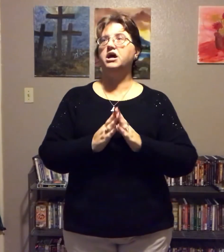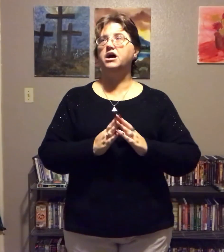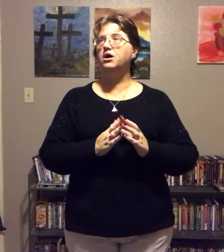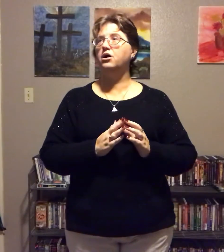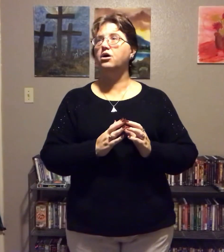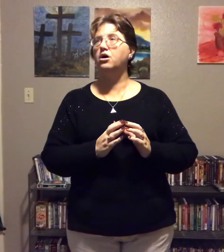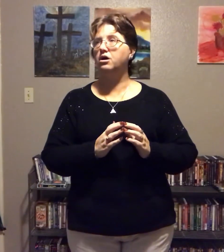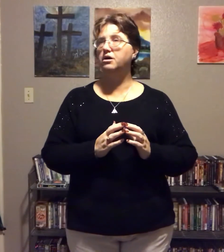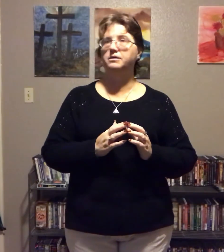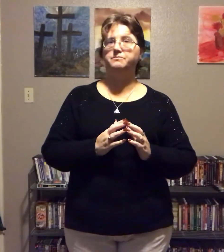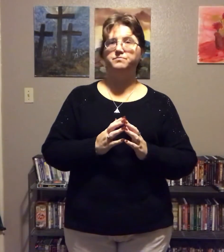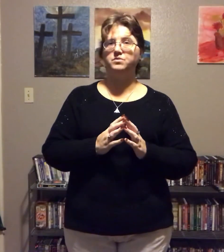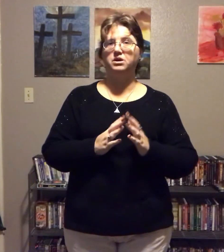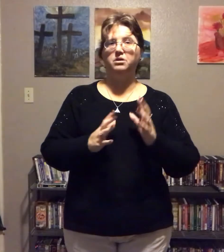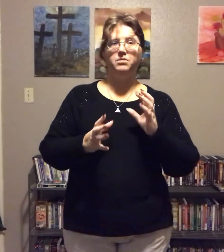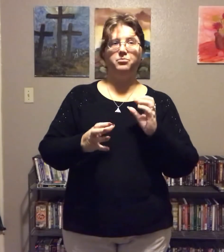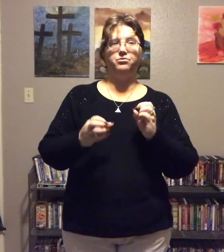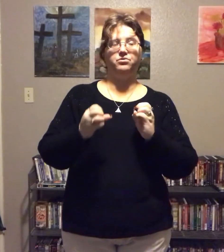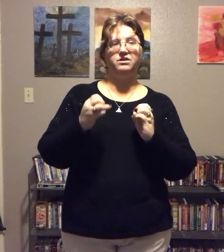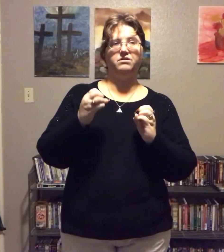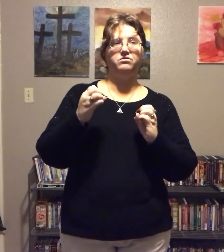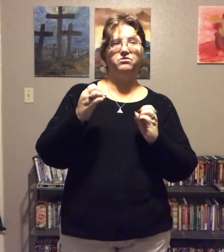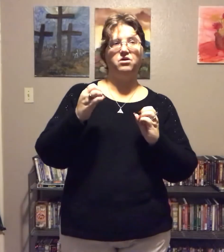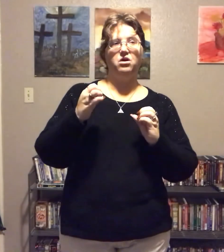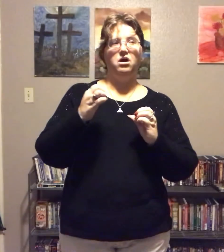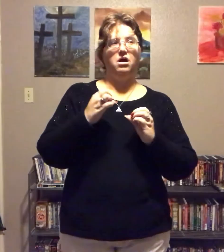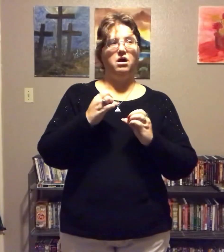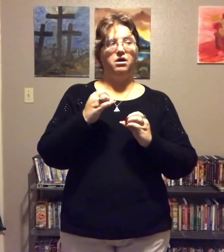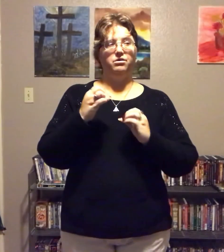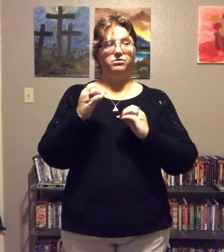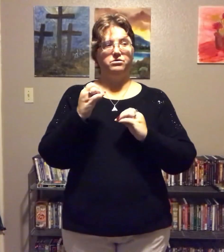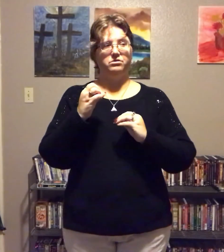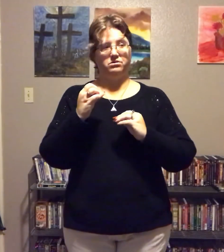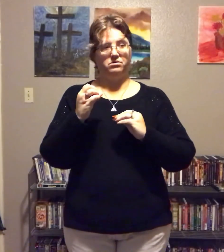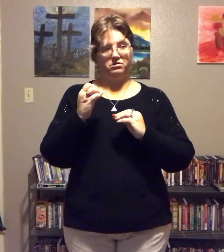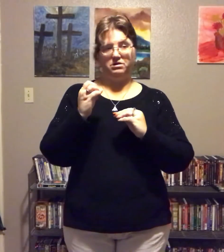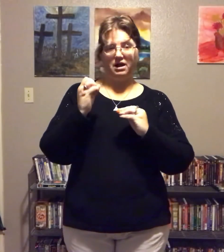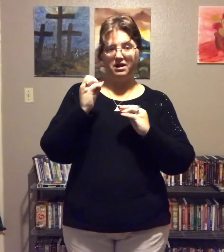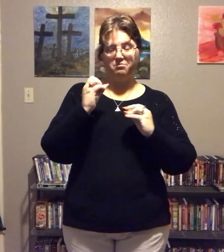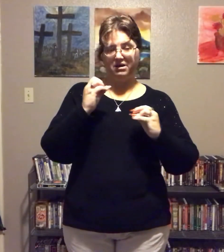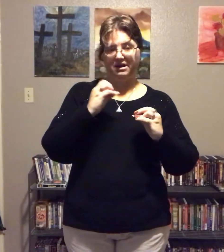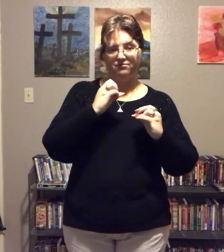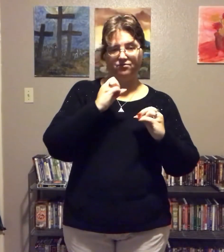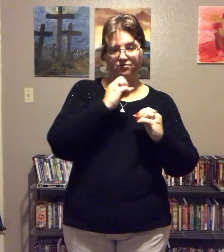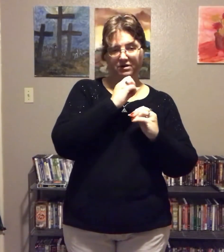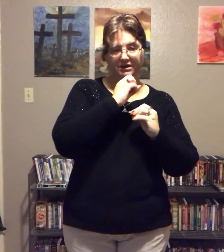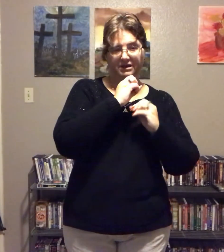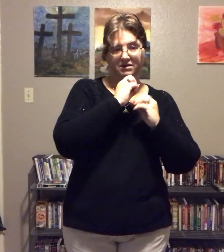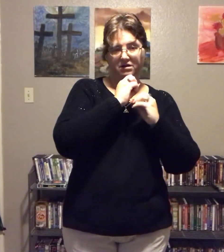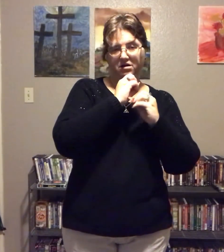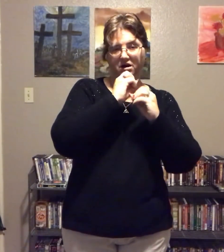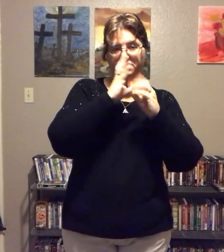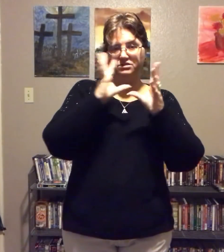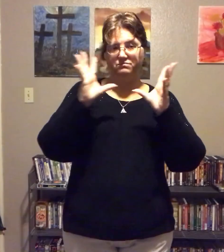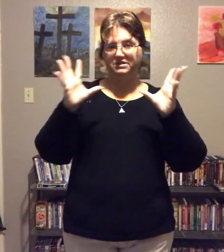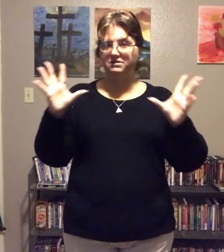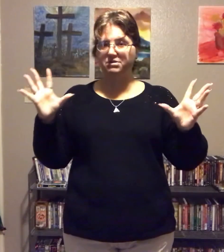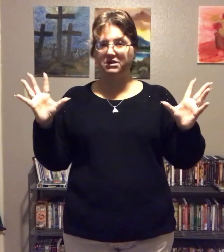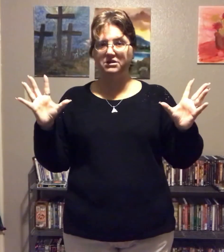come up with these diet plan friendly concoction recipes,